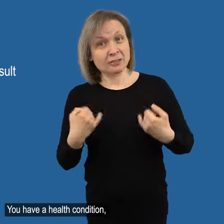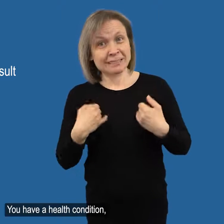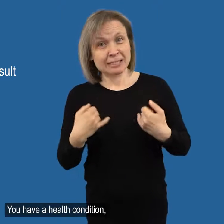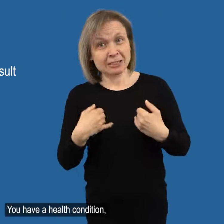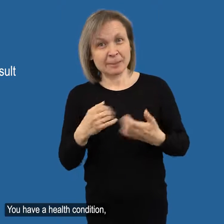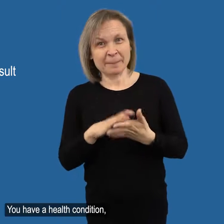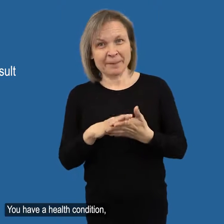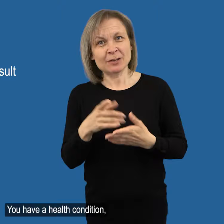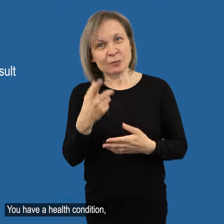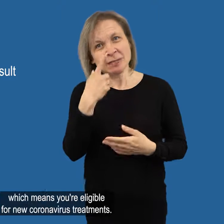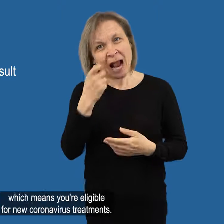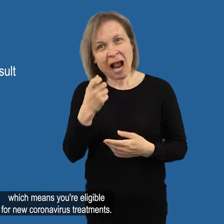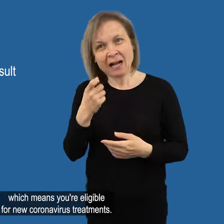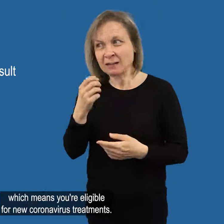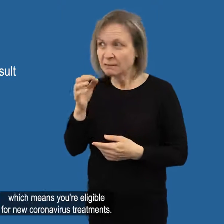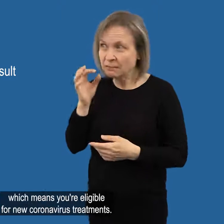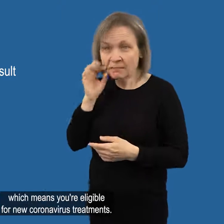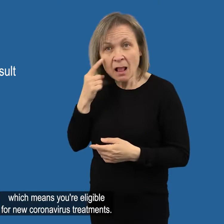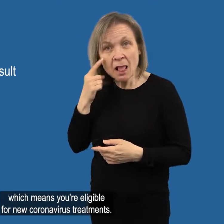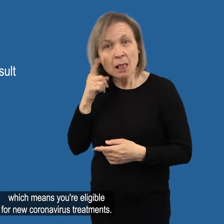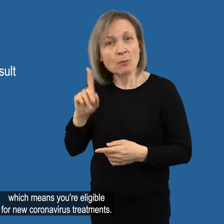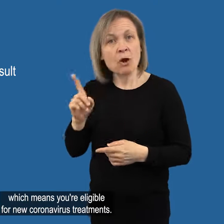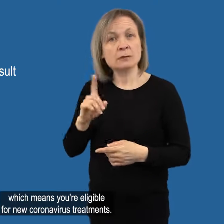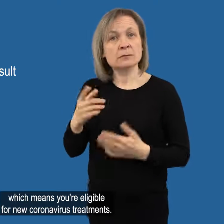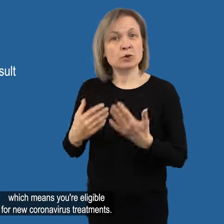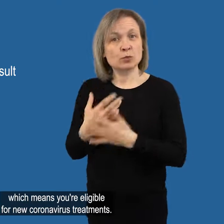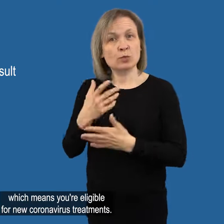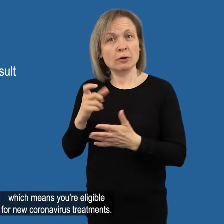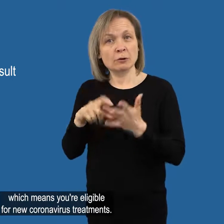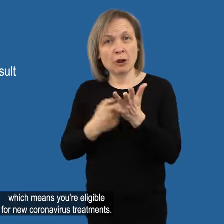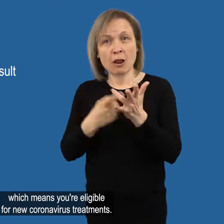have a health condition which means you're eligible for new coronavirus treatments